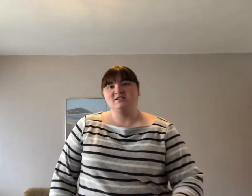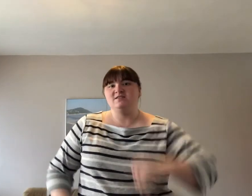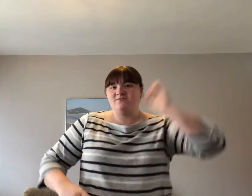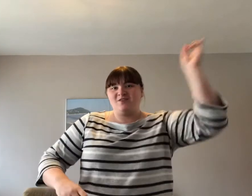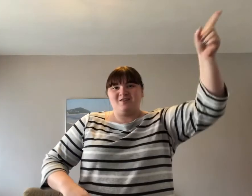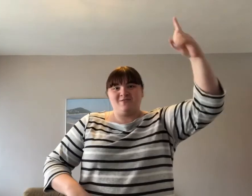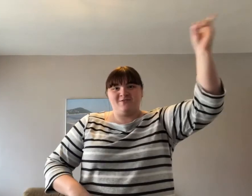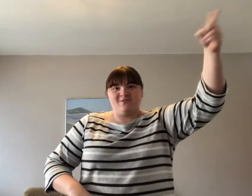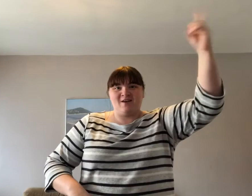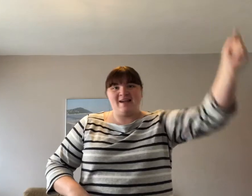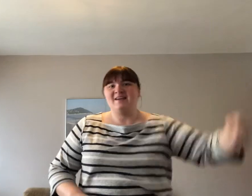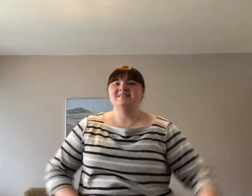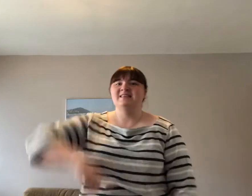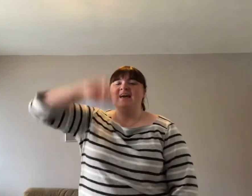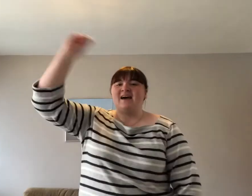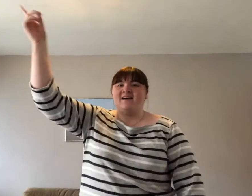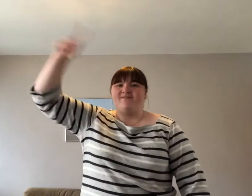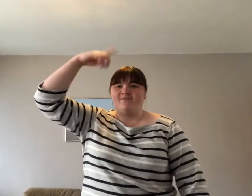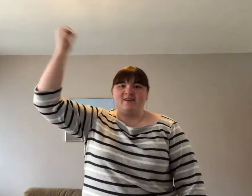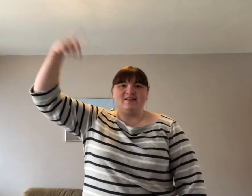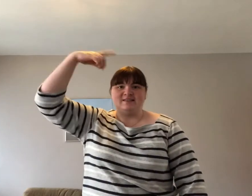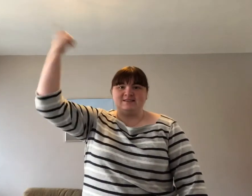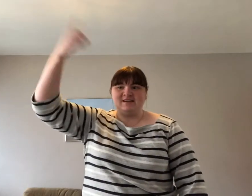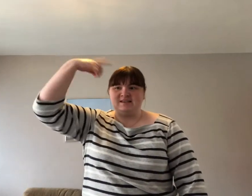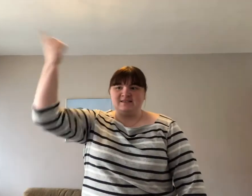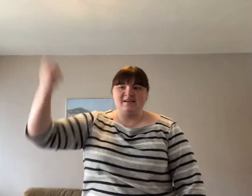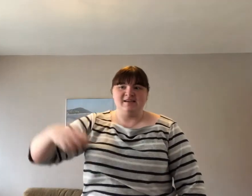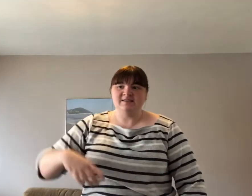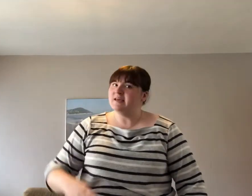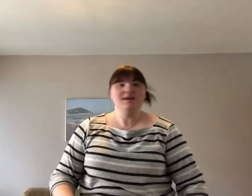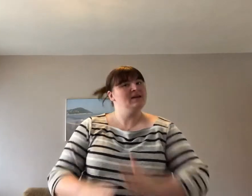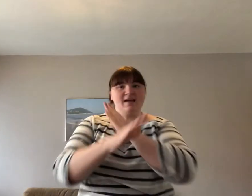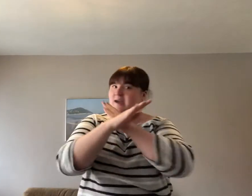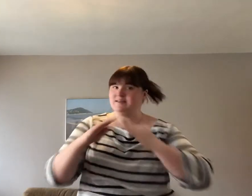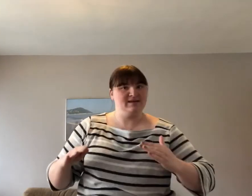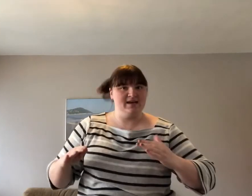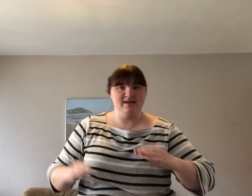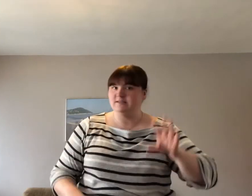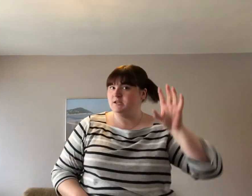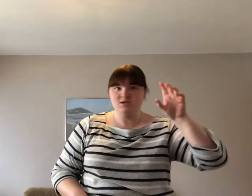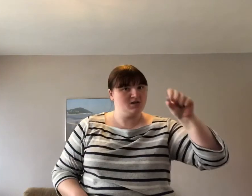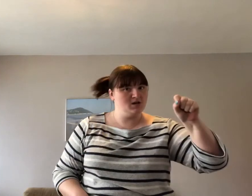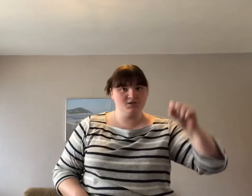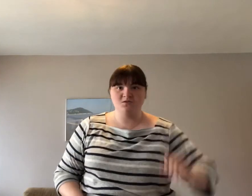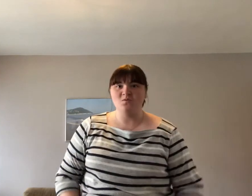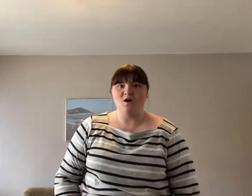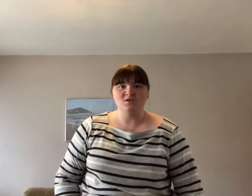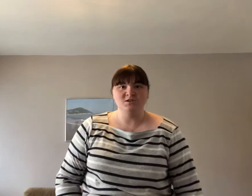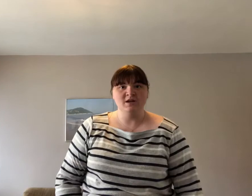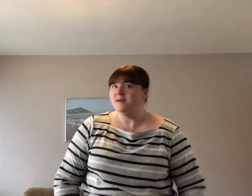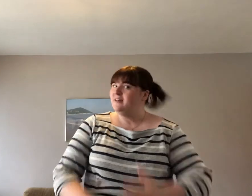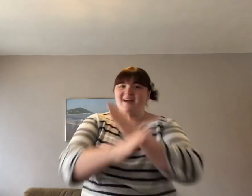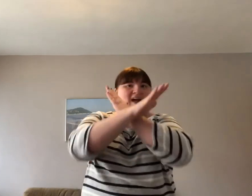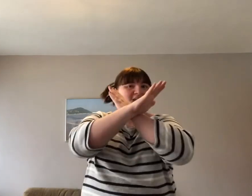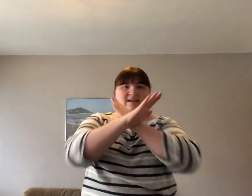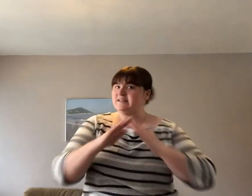she's full of frolics and fiddle-dee-dees. It isn't a squash and it